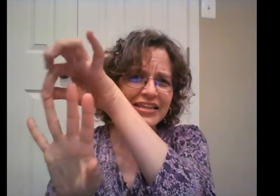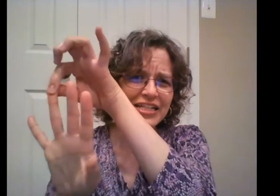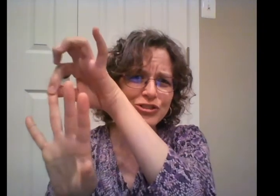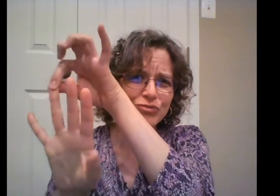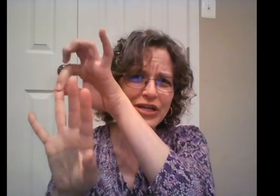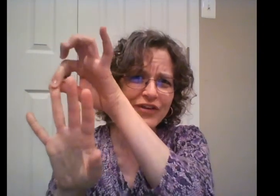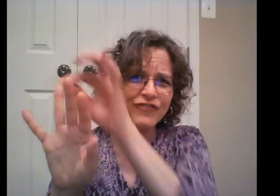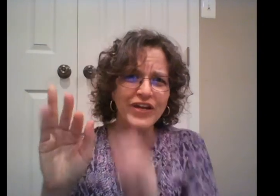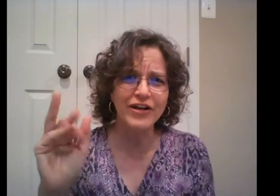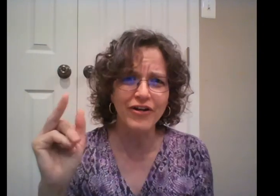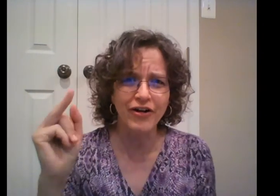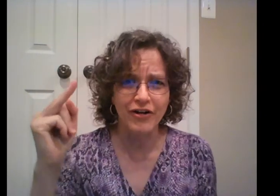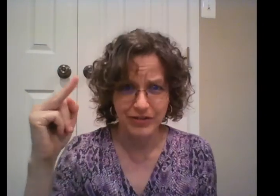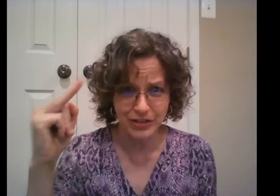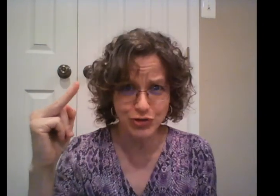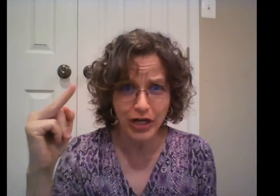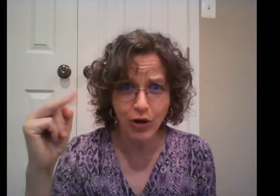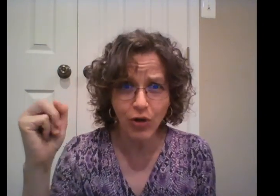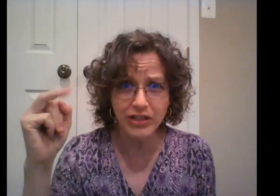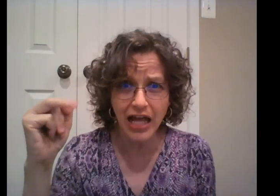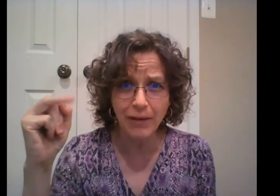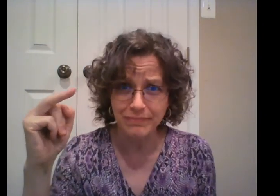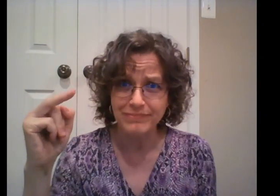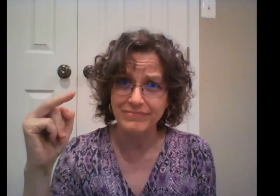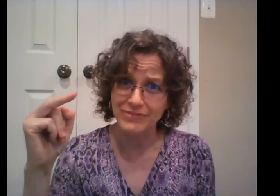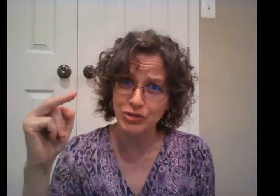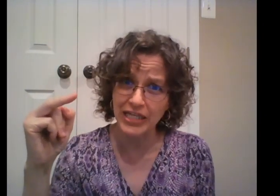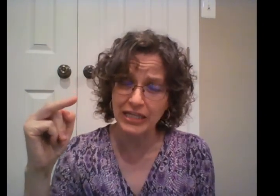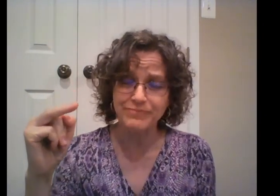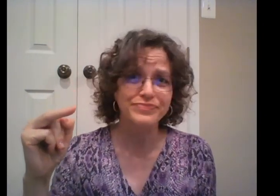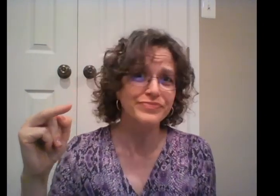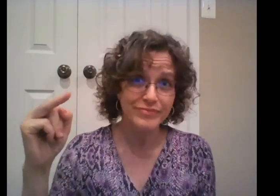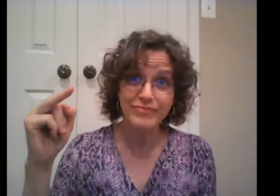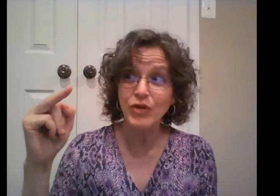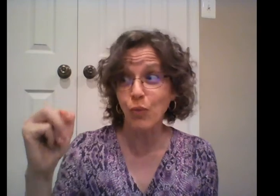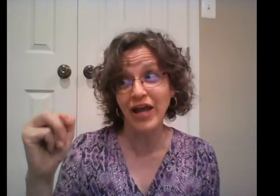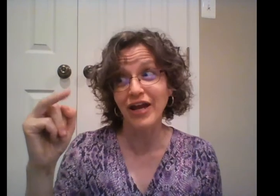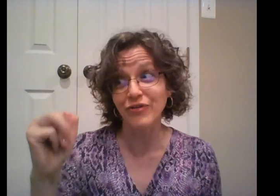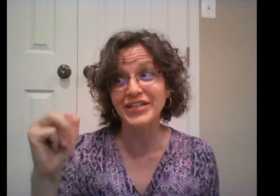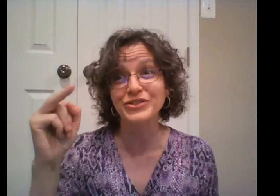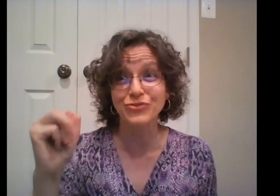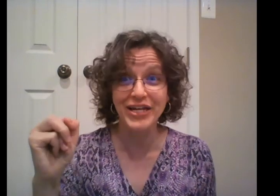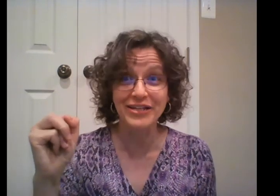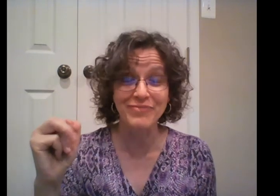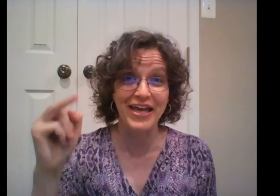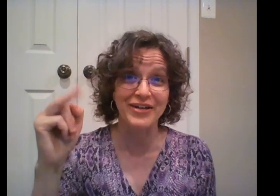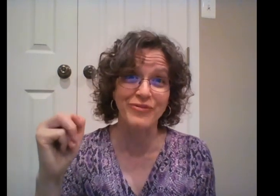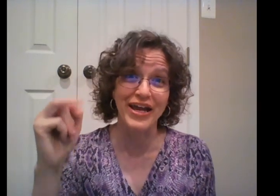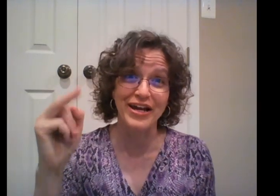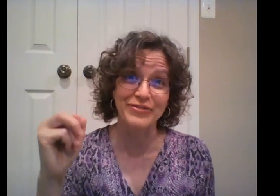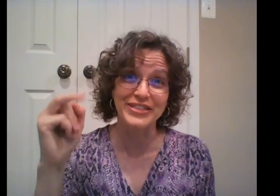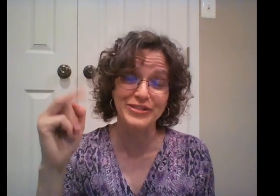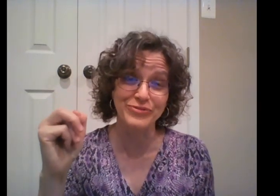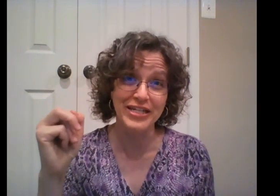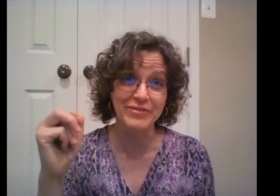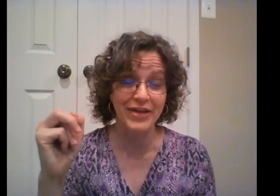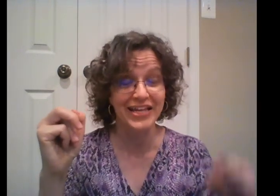That's your ring finger. Can you try to hold it up? It's tricky. Where is Ringman? Where is Ringman?